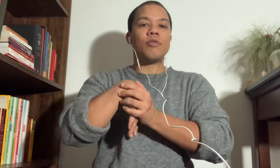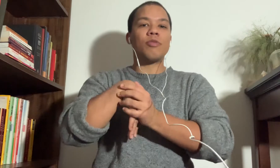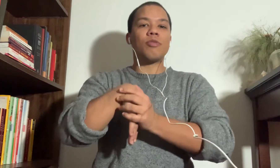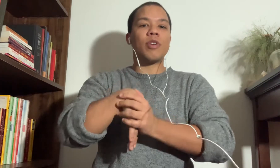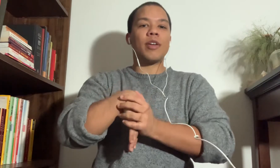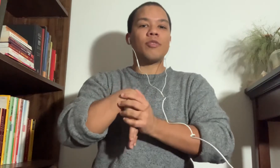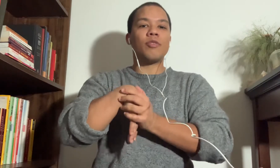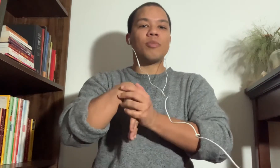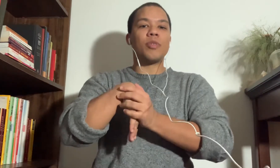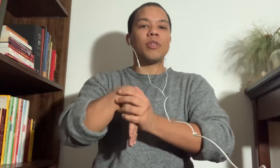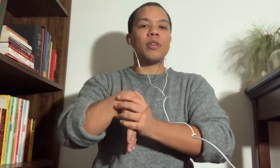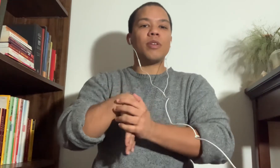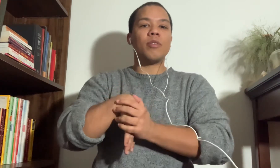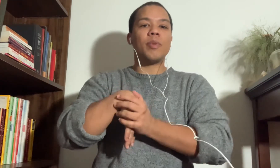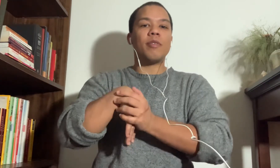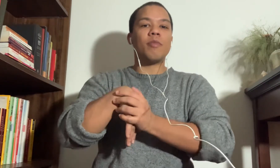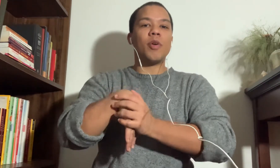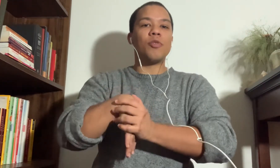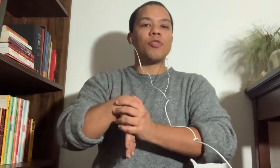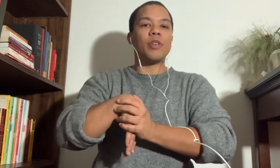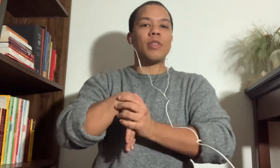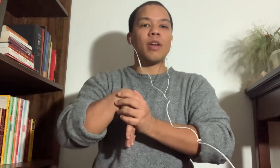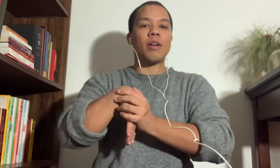stretch. You can put a little bit of motion in there.